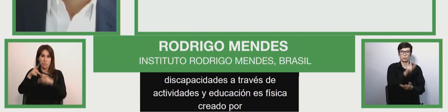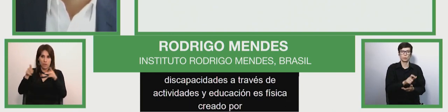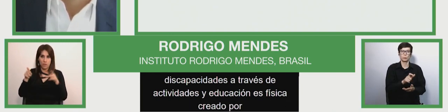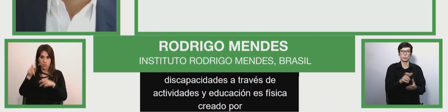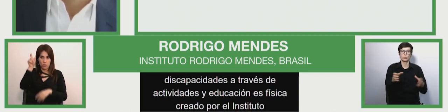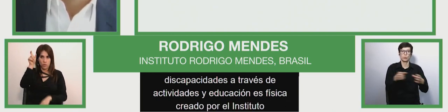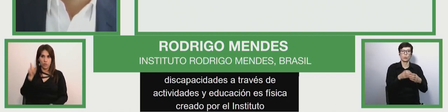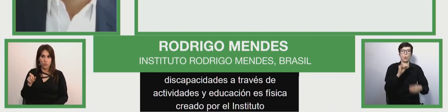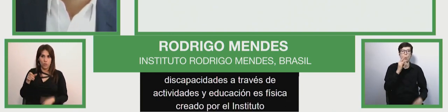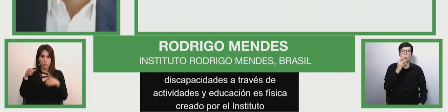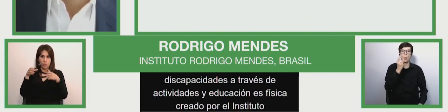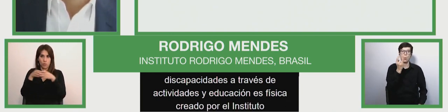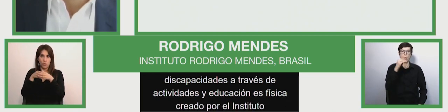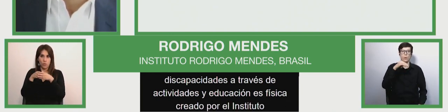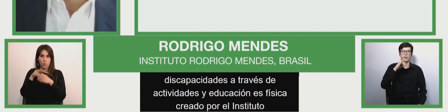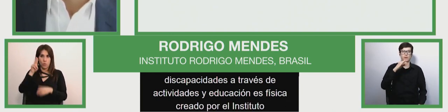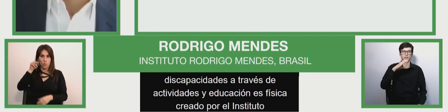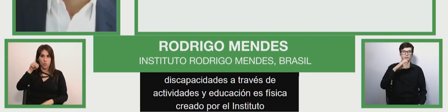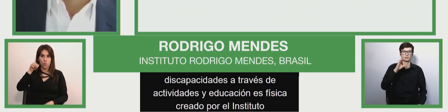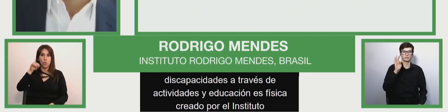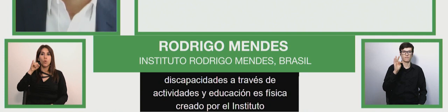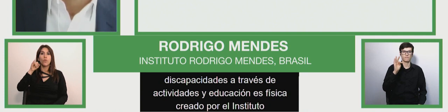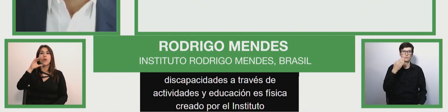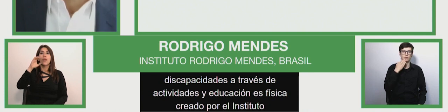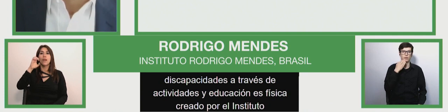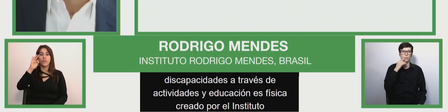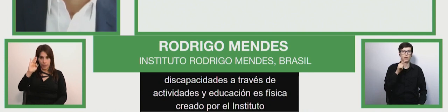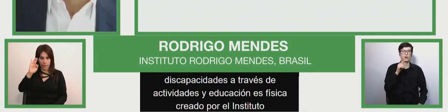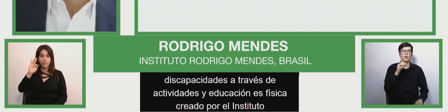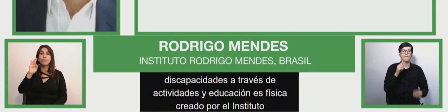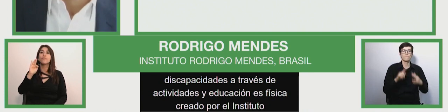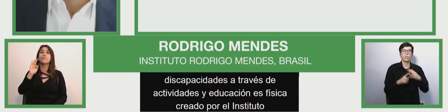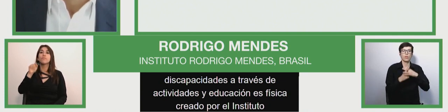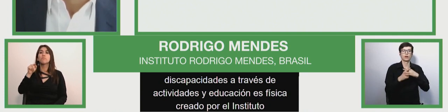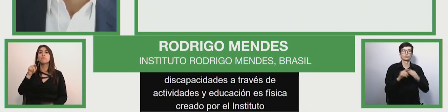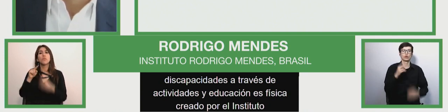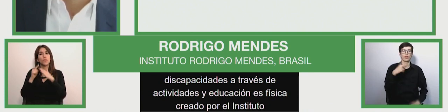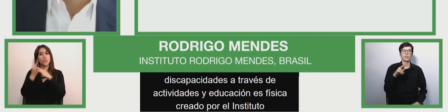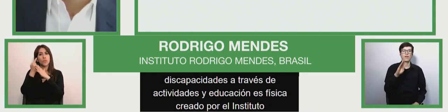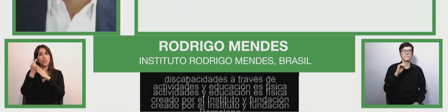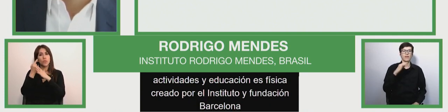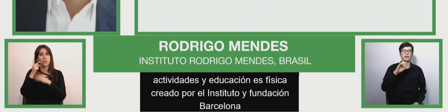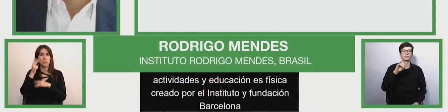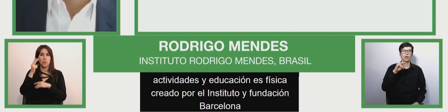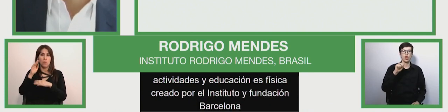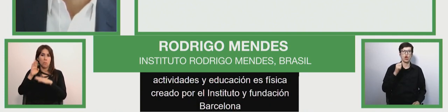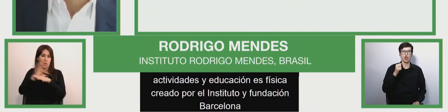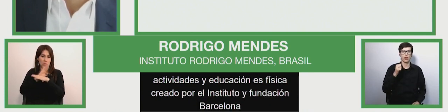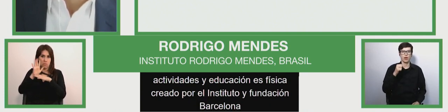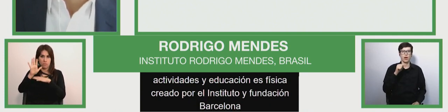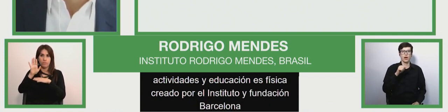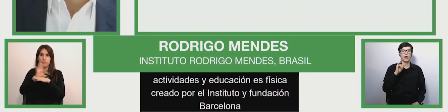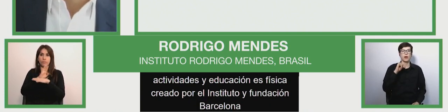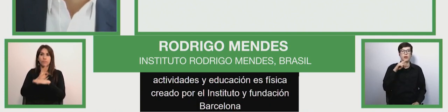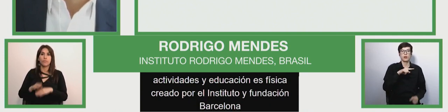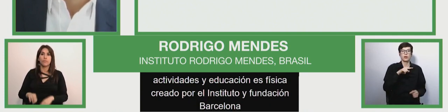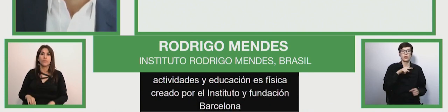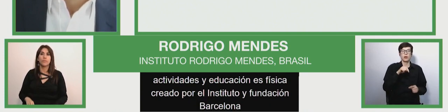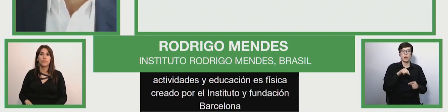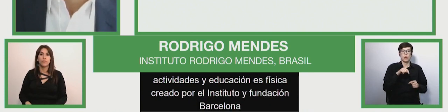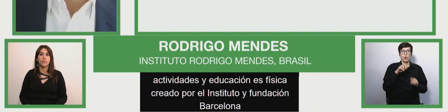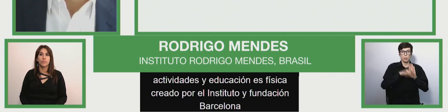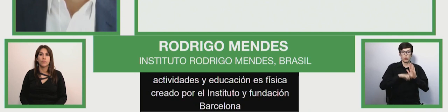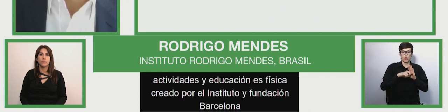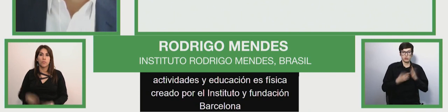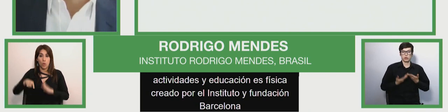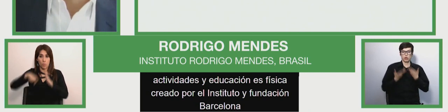activities. It was created by the Institute, UNICEF, and